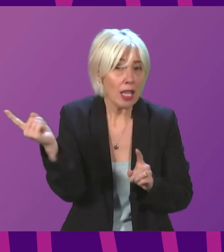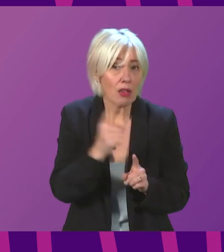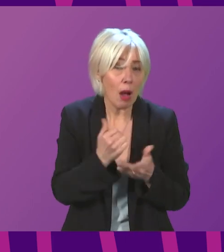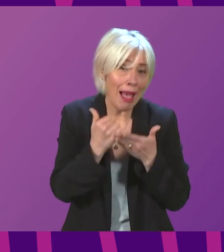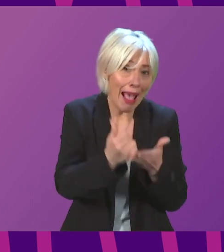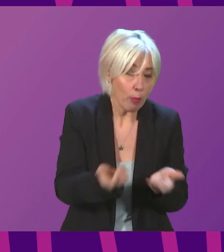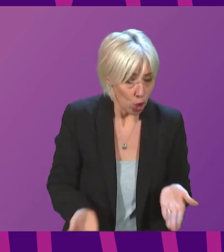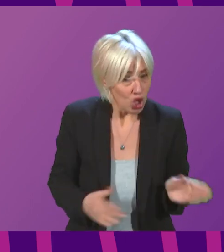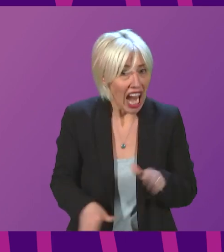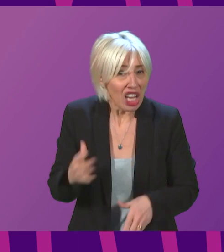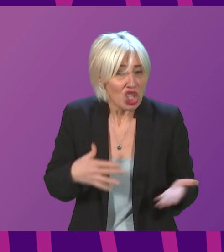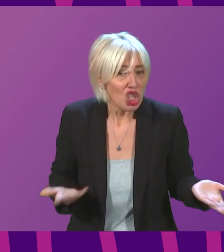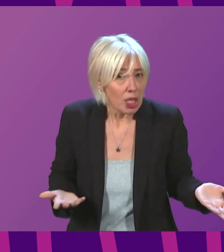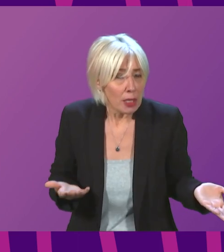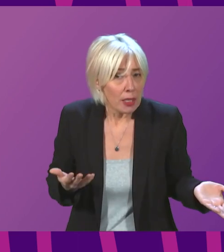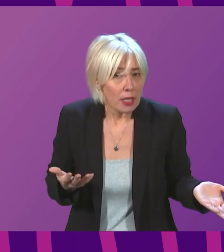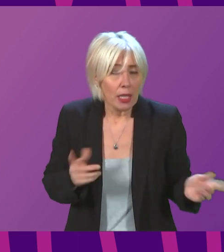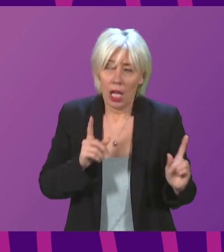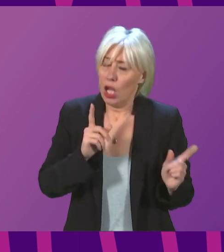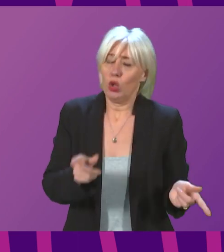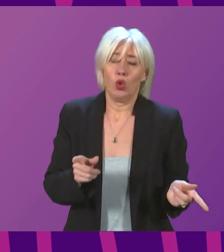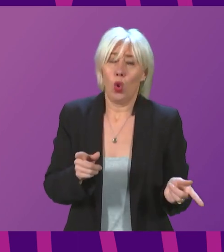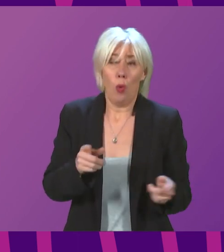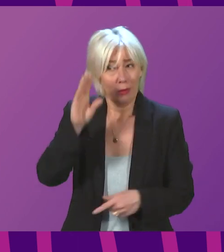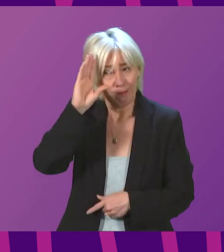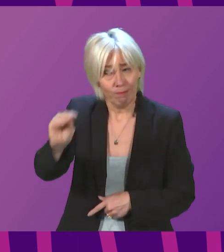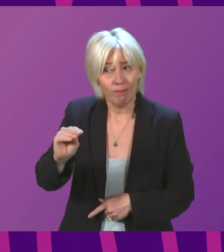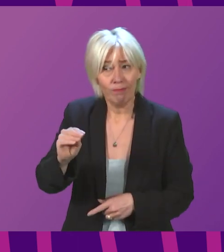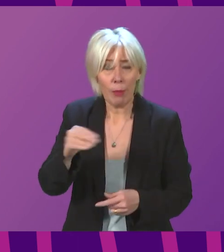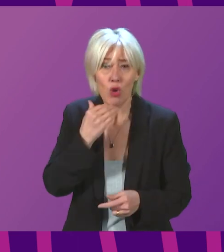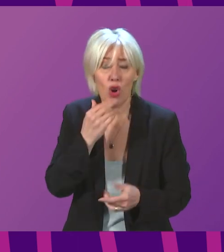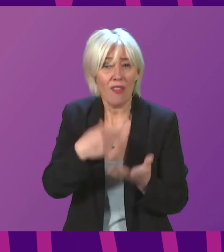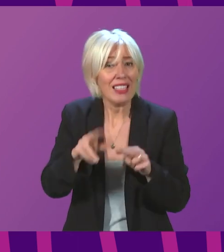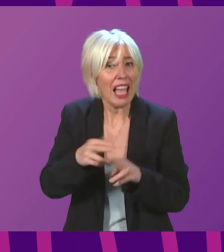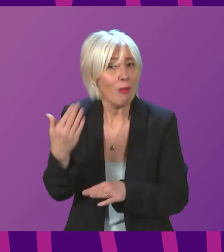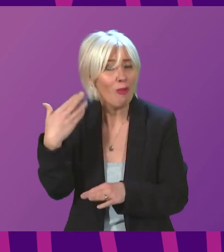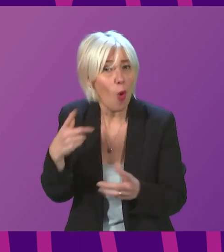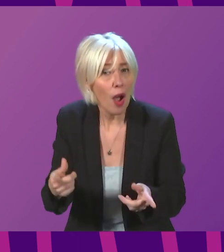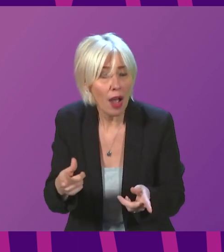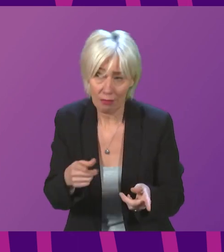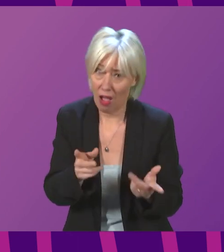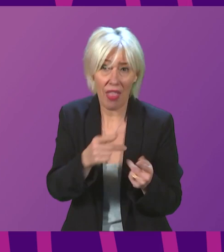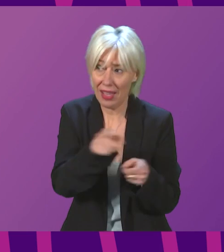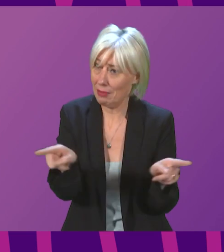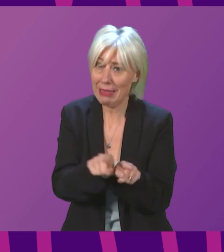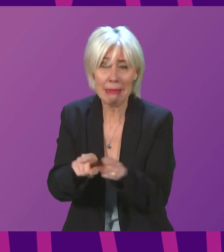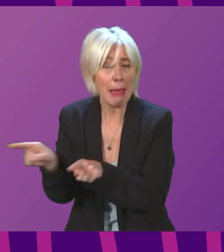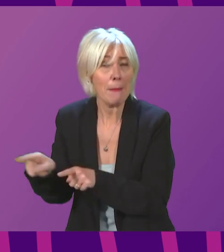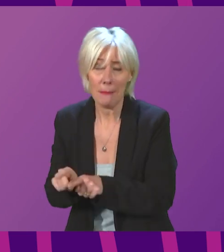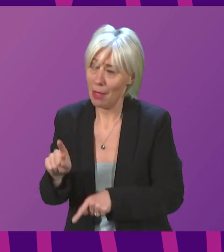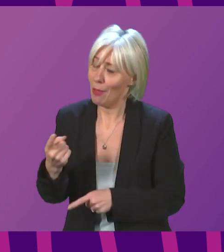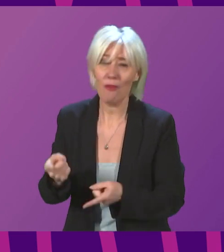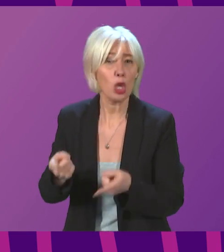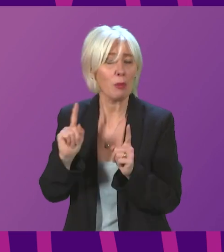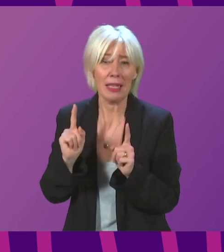The Government has been warned about staff shortages before. I have raised it others have too. The First Minister has to